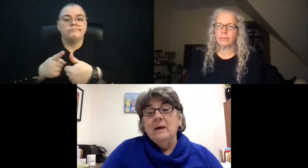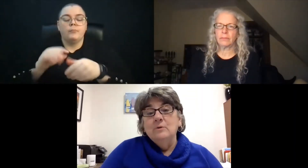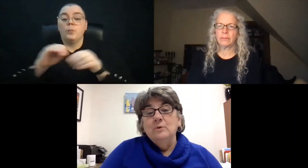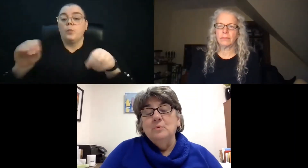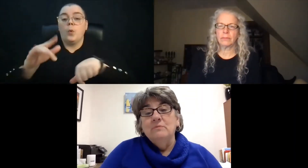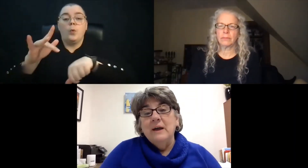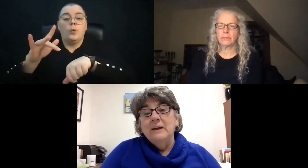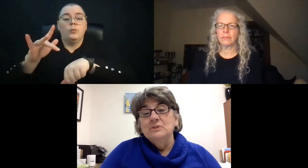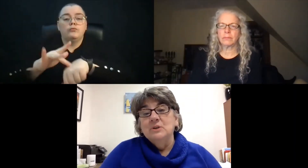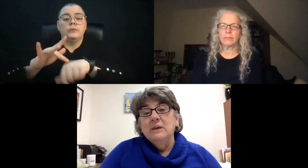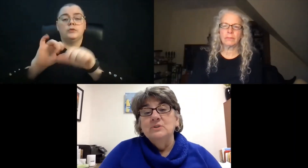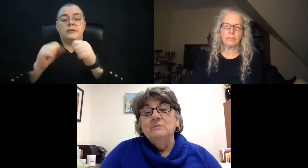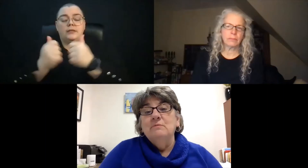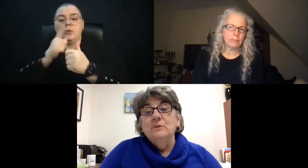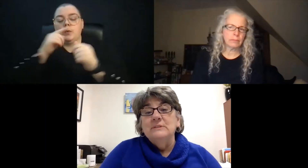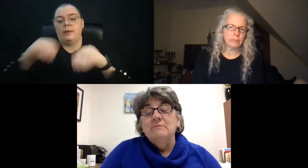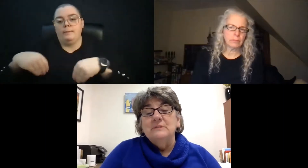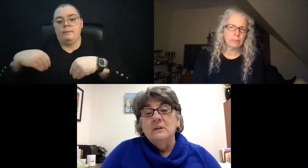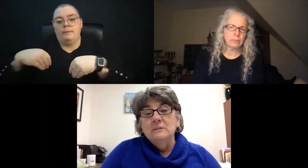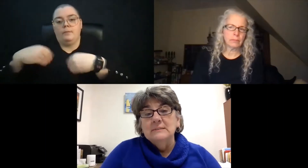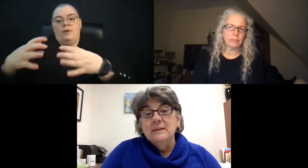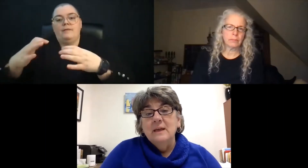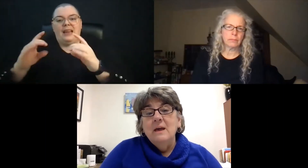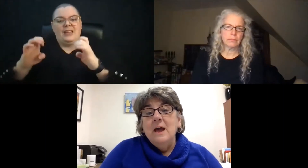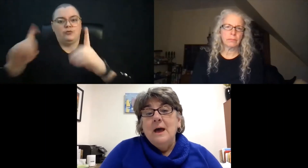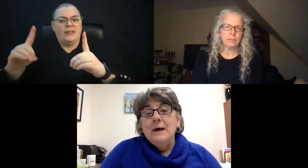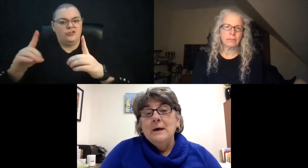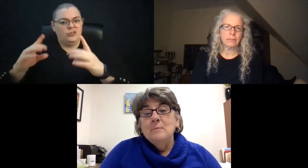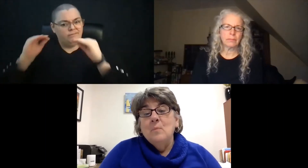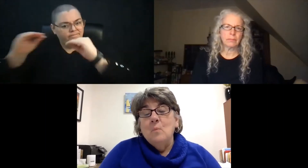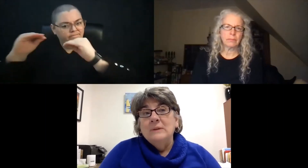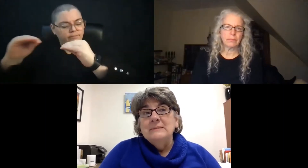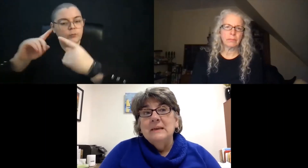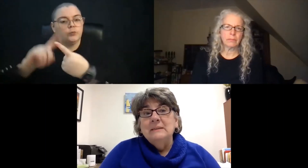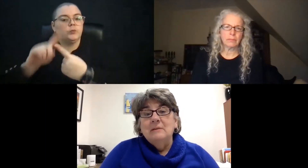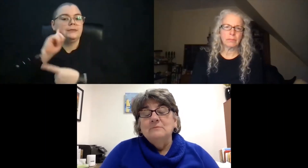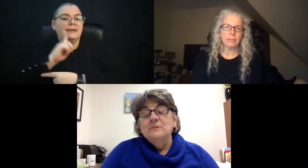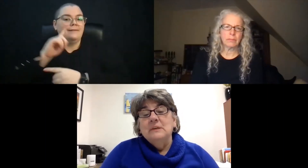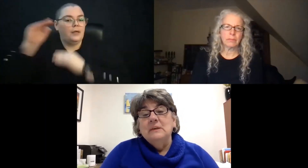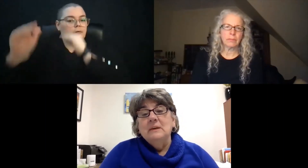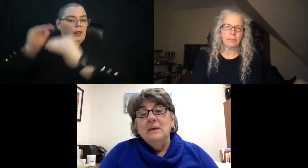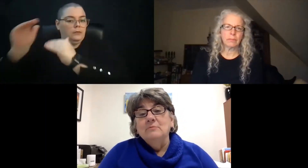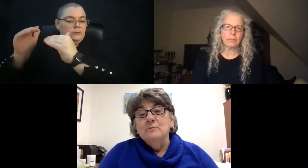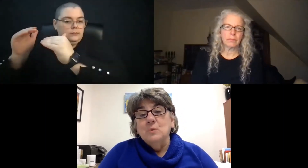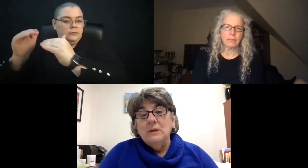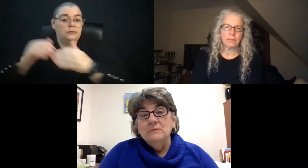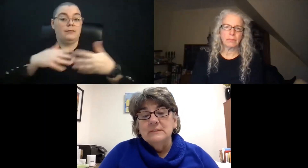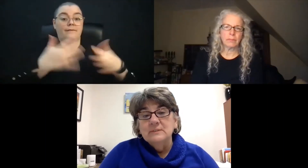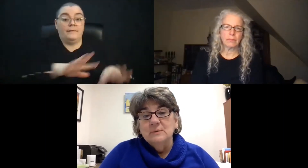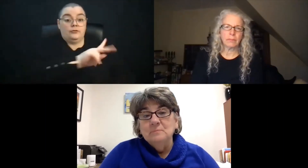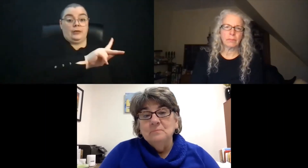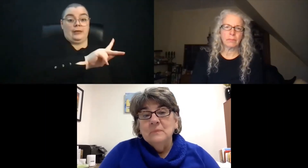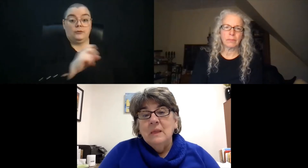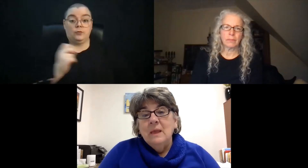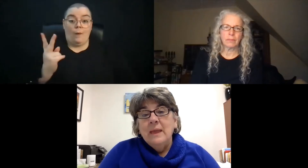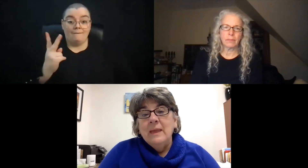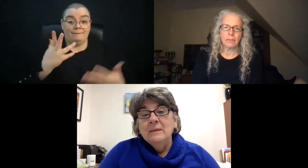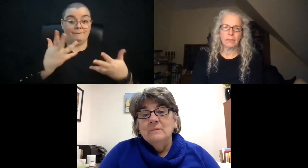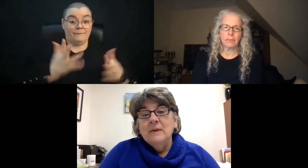that could provide education for deaf adults once they left the K through 12 system.